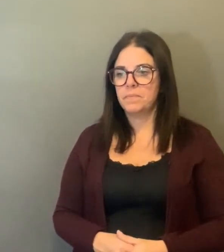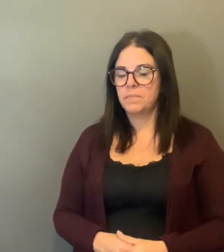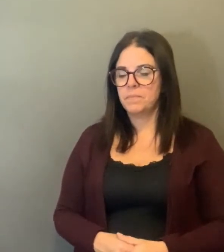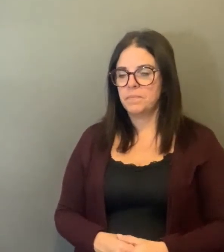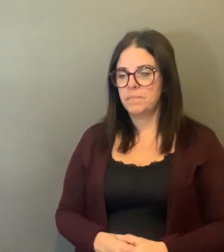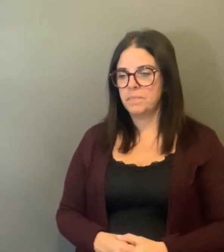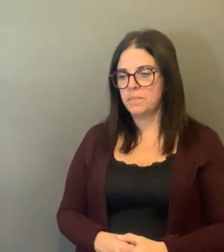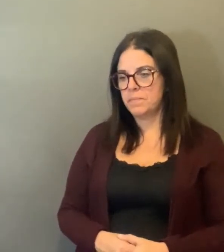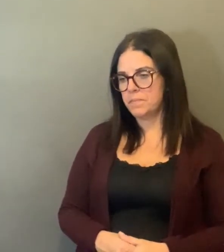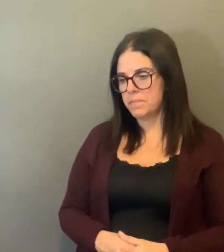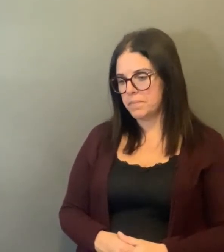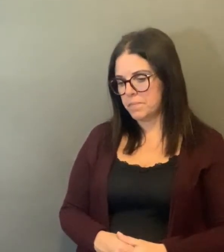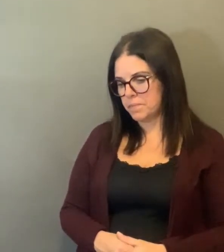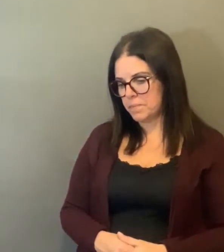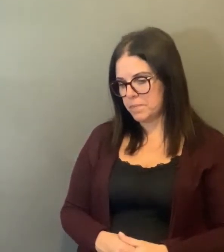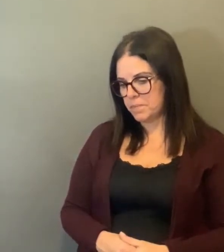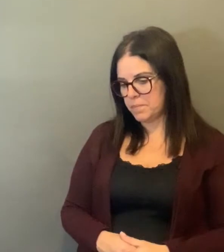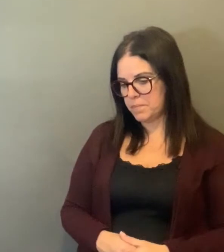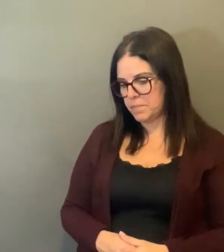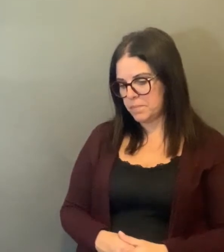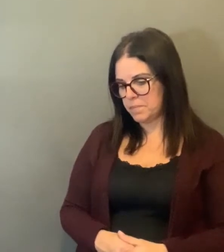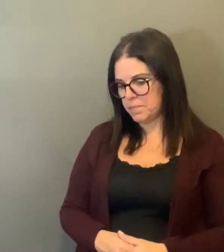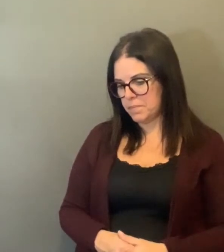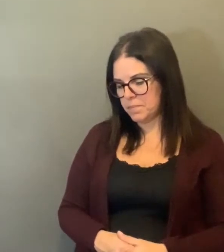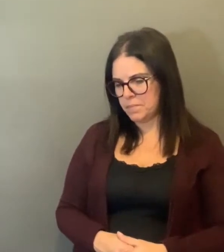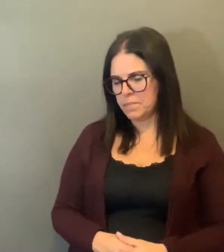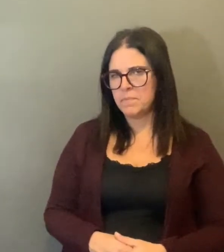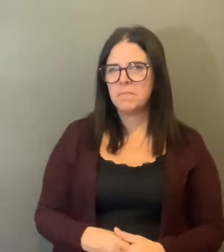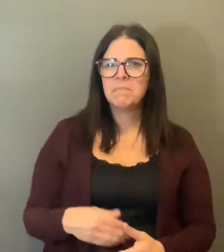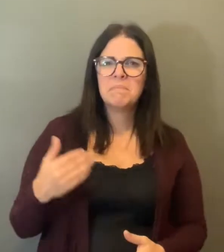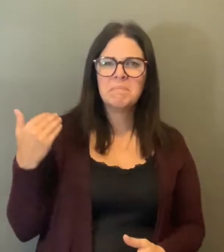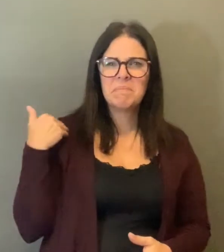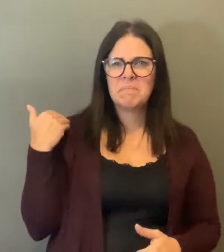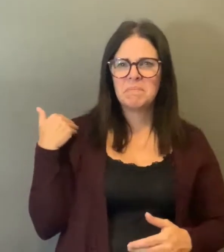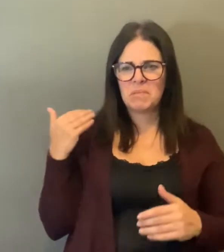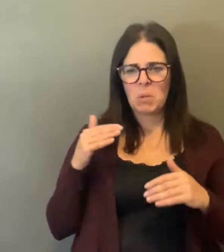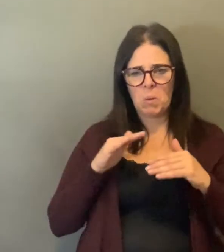All right, thank you. Any questions from Tammy Hunter?